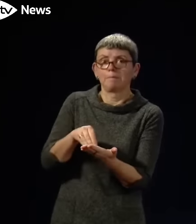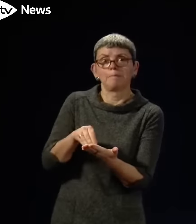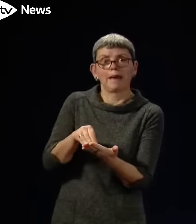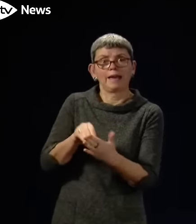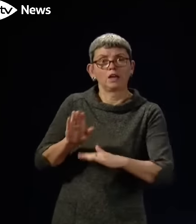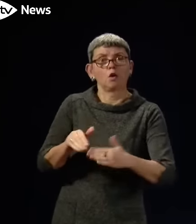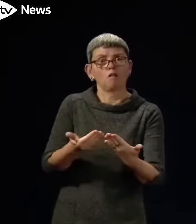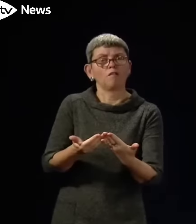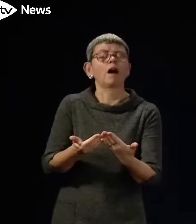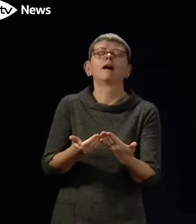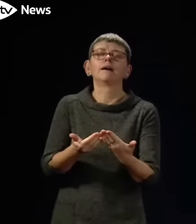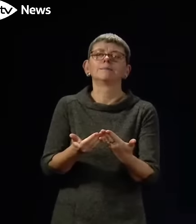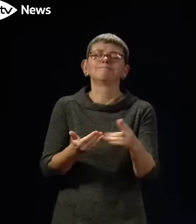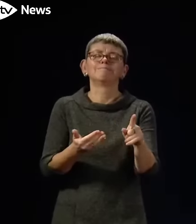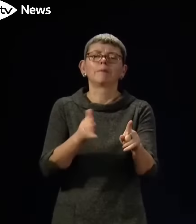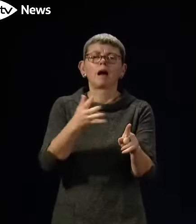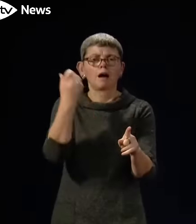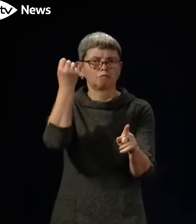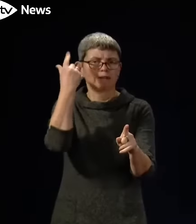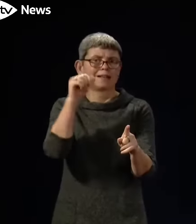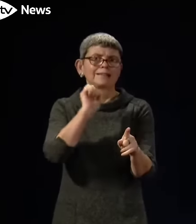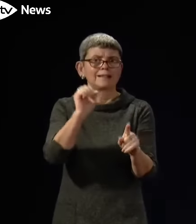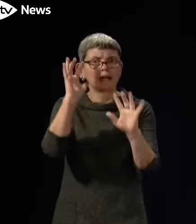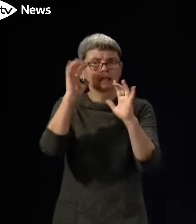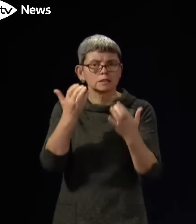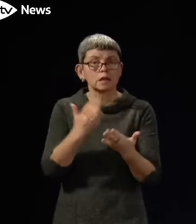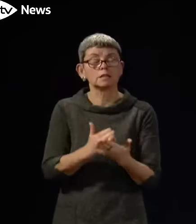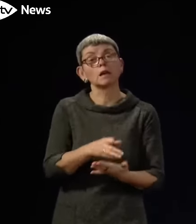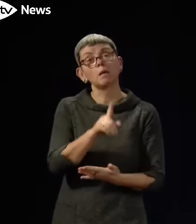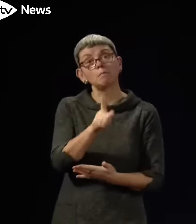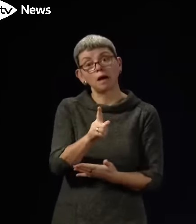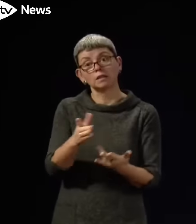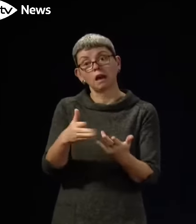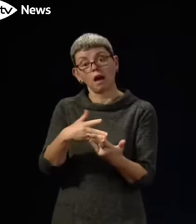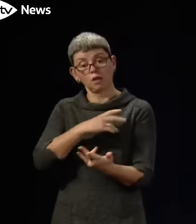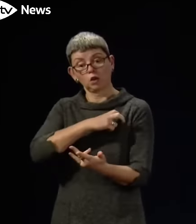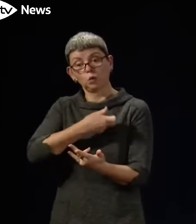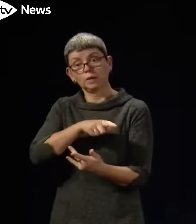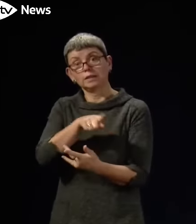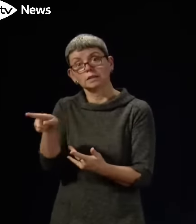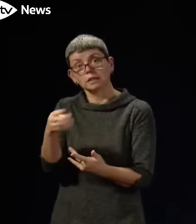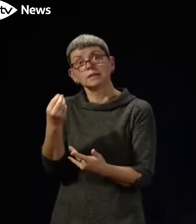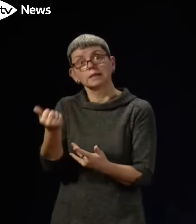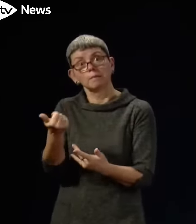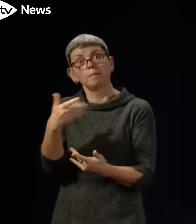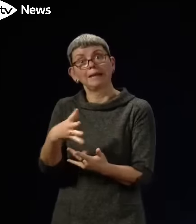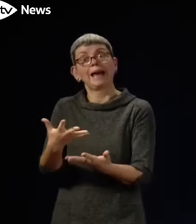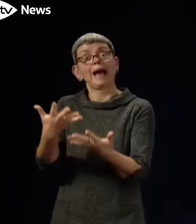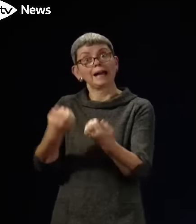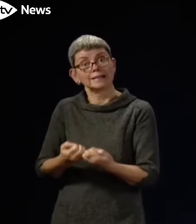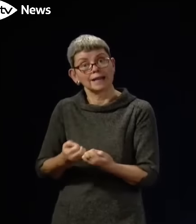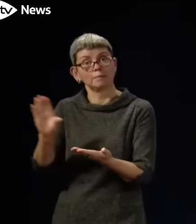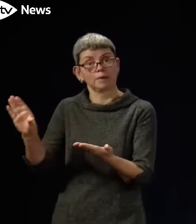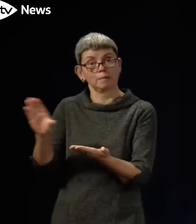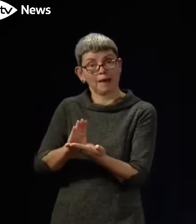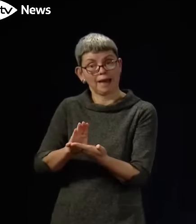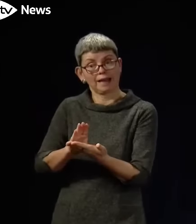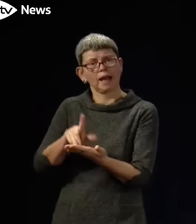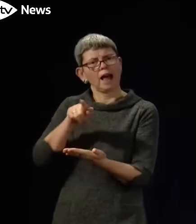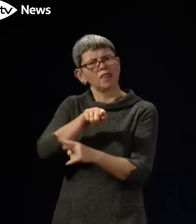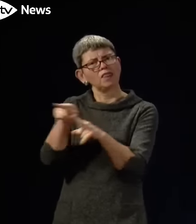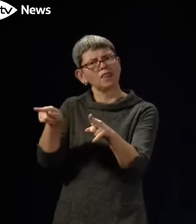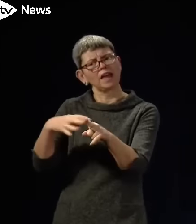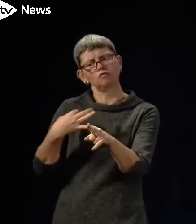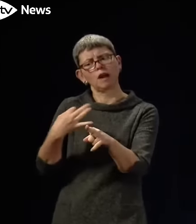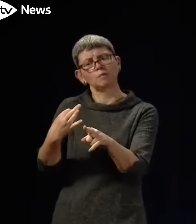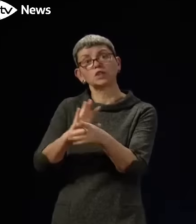pay offer. But of course, the unions that have accepted the pay offer represent more than half of the, I think